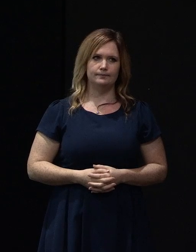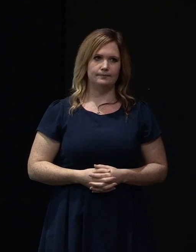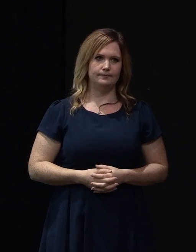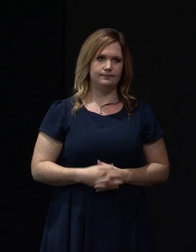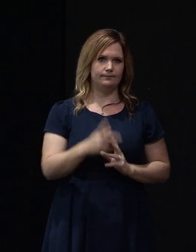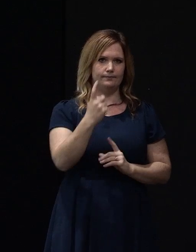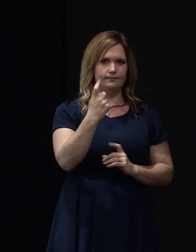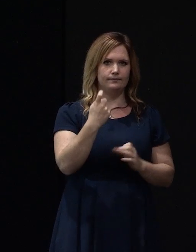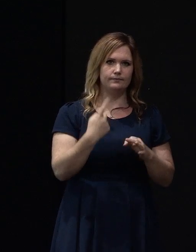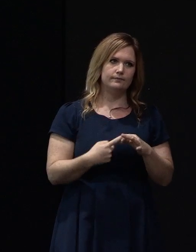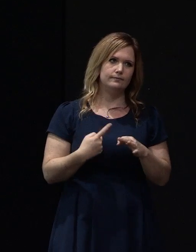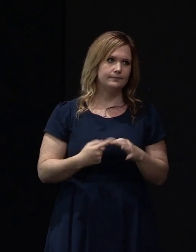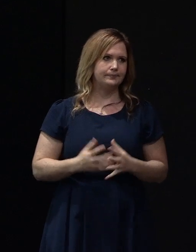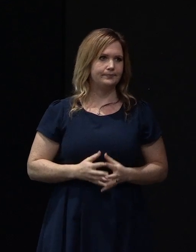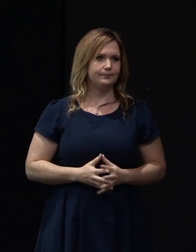One last question.